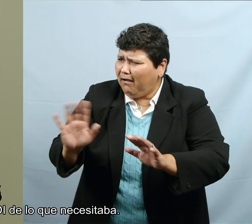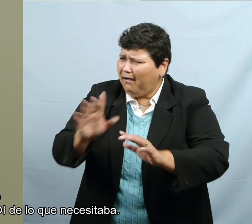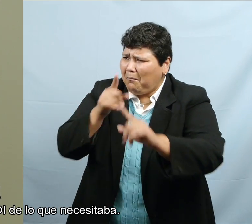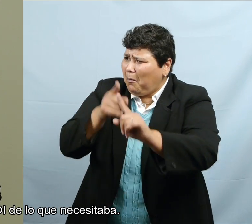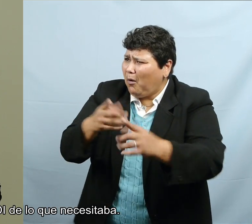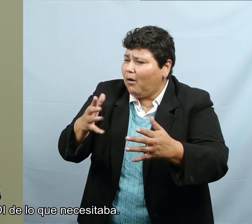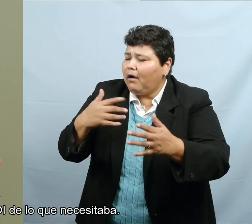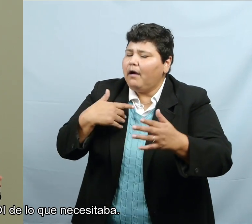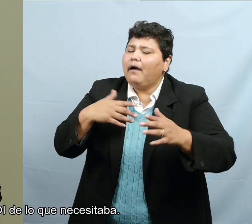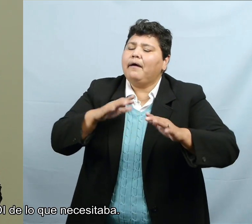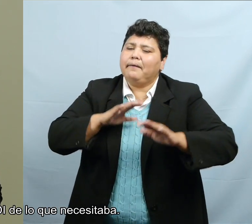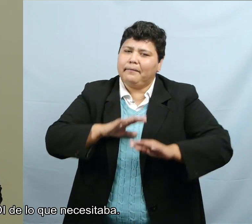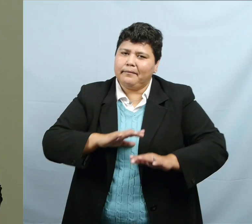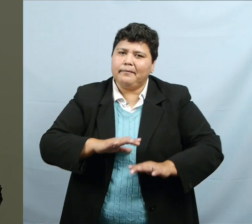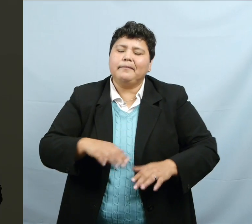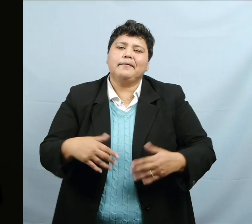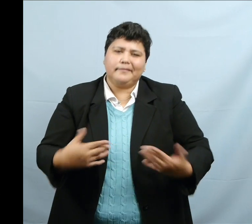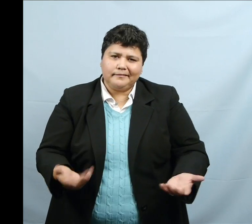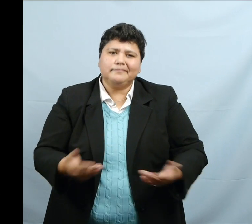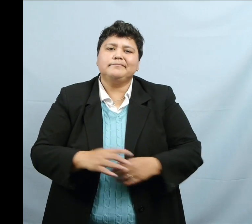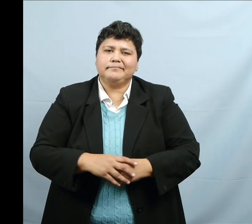from the CDI of what he needed.